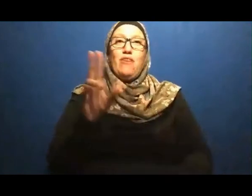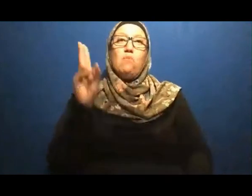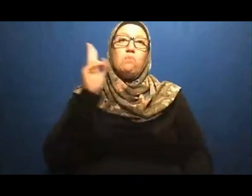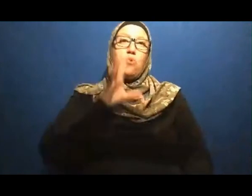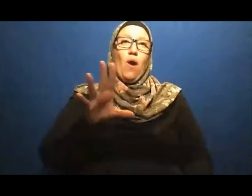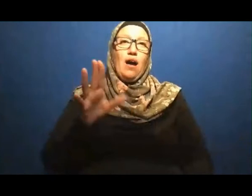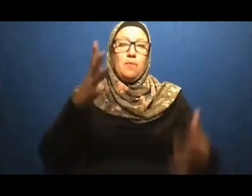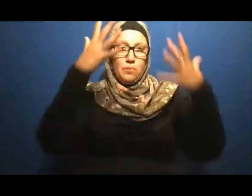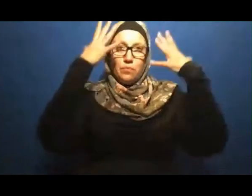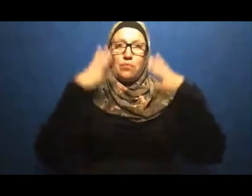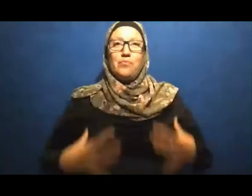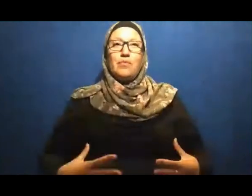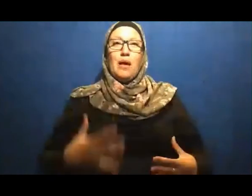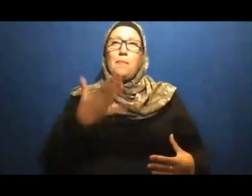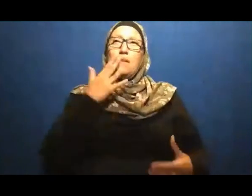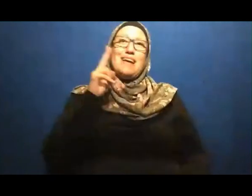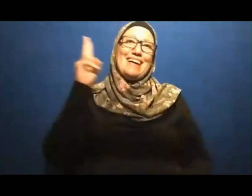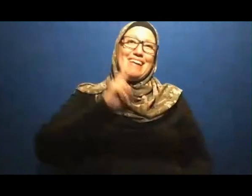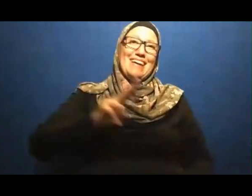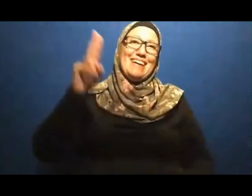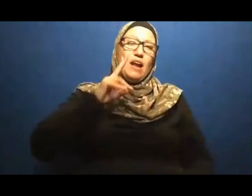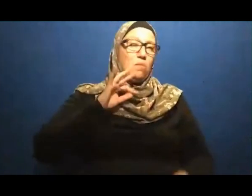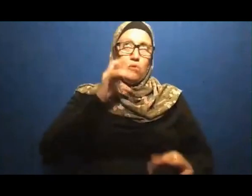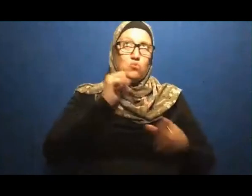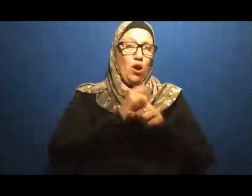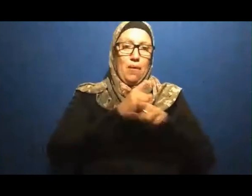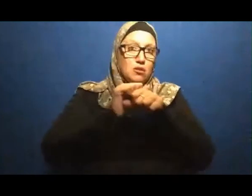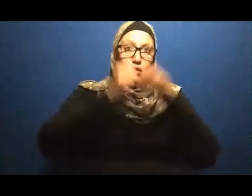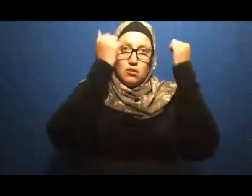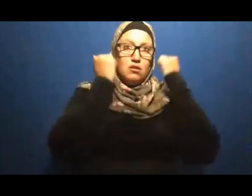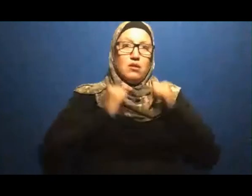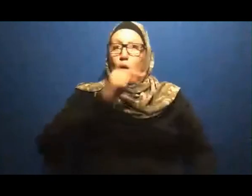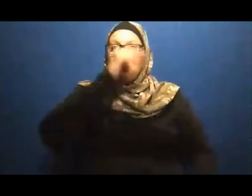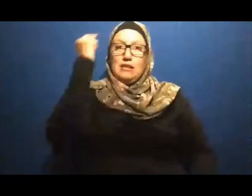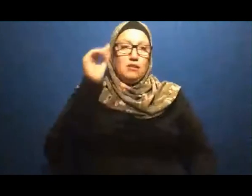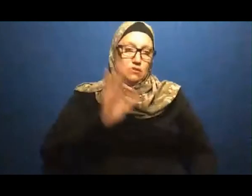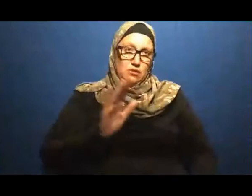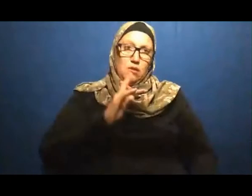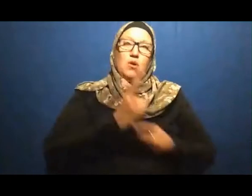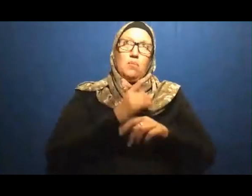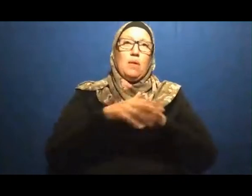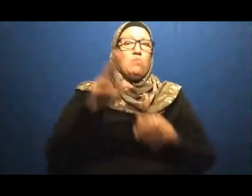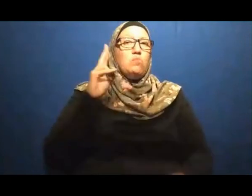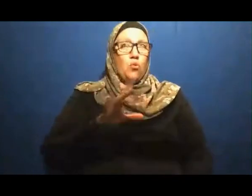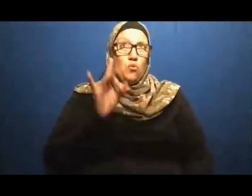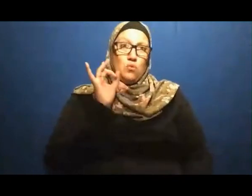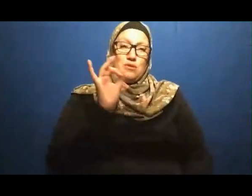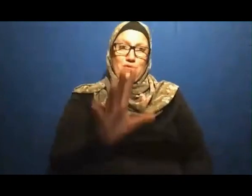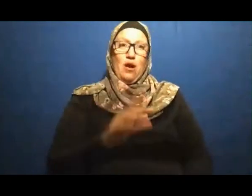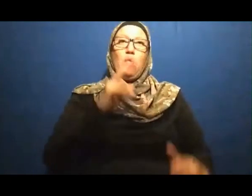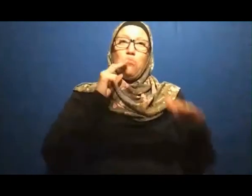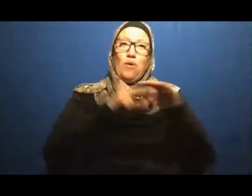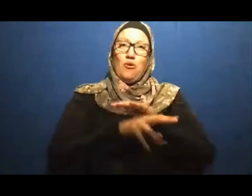stay clean As much as possible Okay And purify yourself Yazidillahu Fi umrek God will